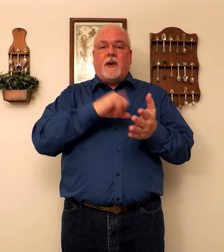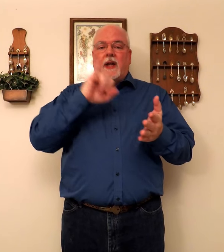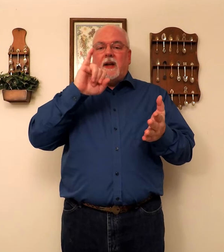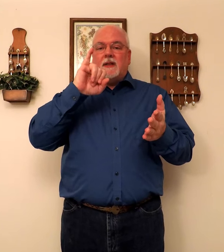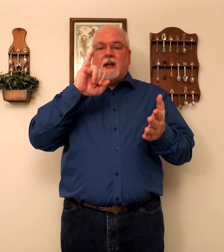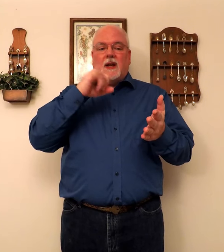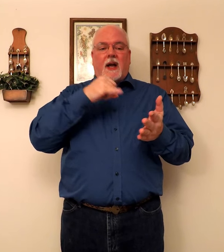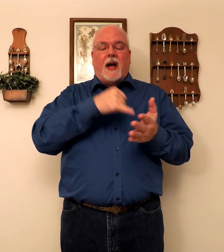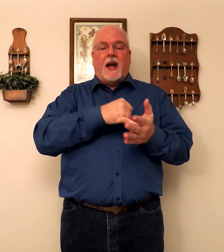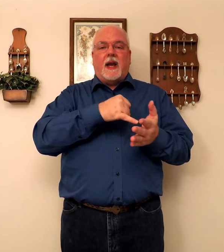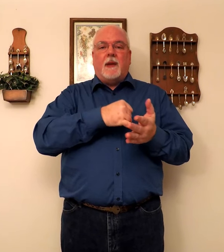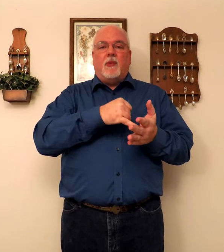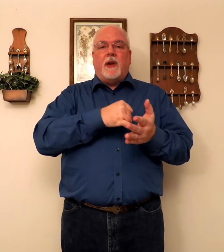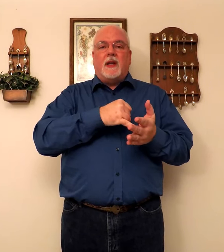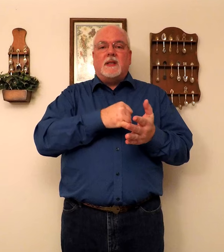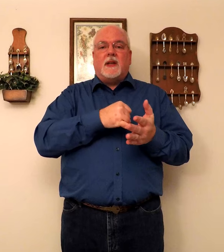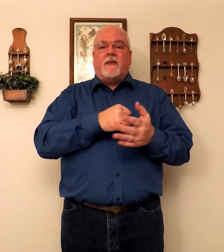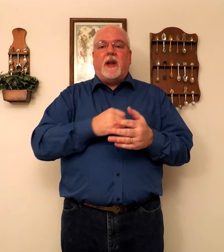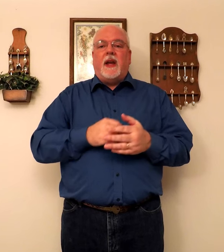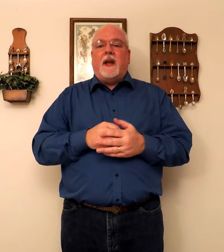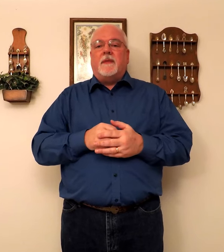for it. It's a little eye kind of pointing to the center of your hand.